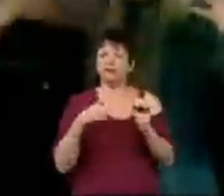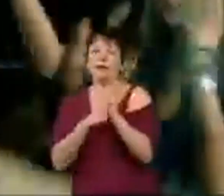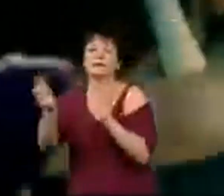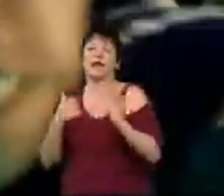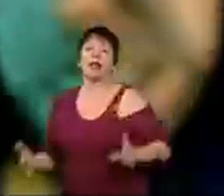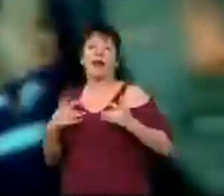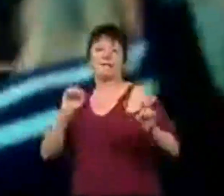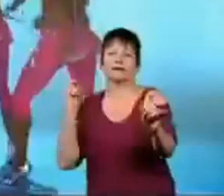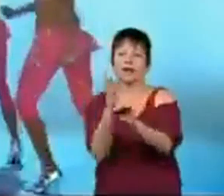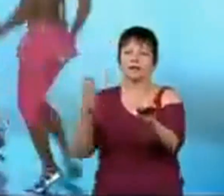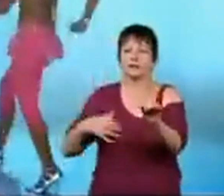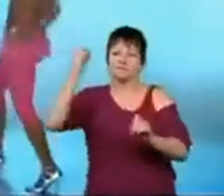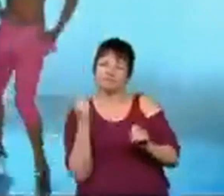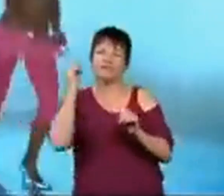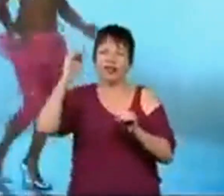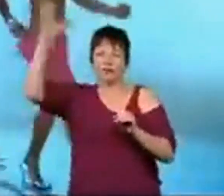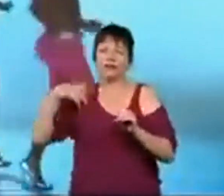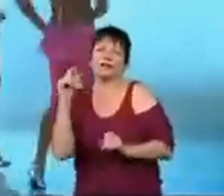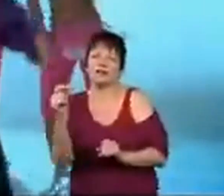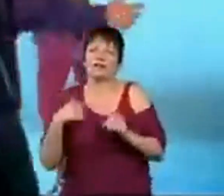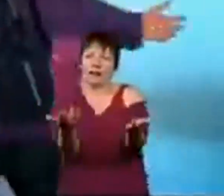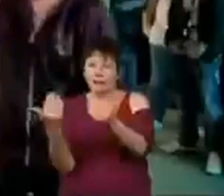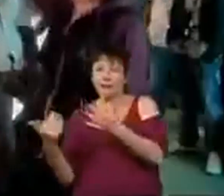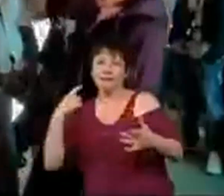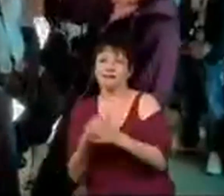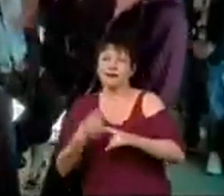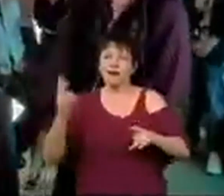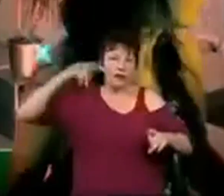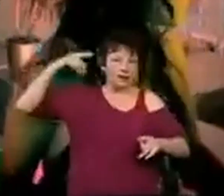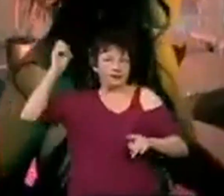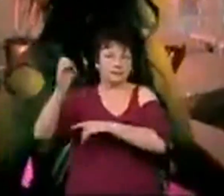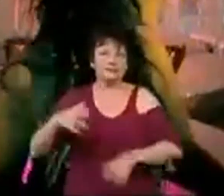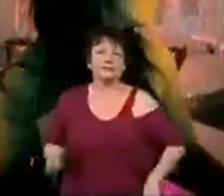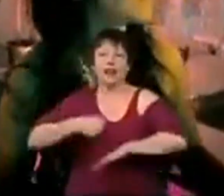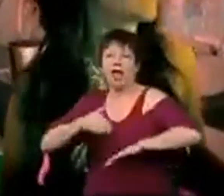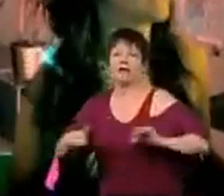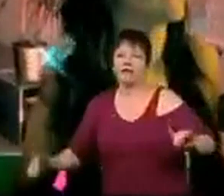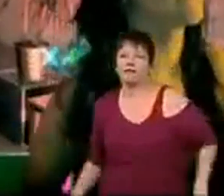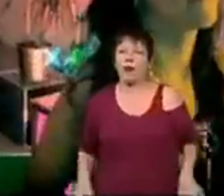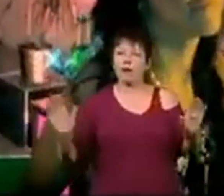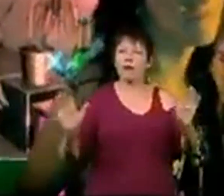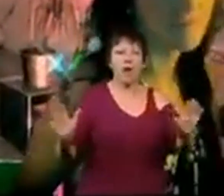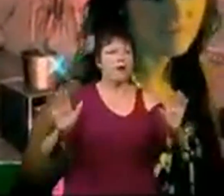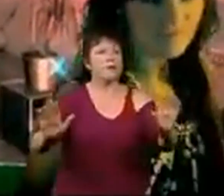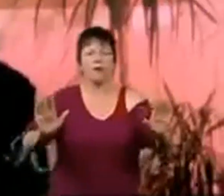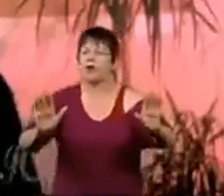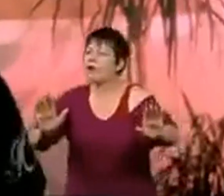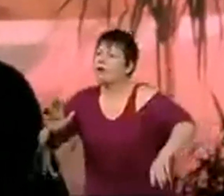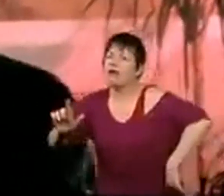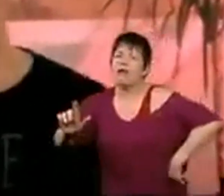emcee live and direct pop up the volume just a little bit give me the beat and put a donk on it baseline whoa whoa whoa wait a minute wait a minute what are you